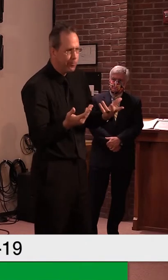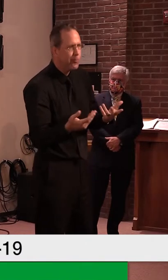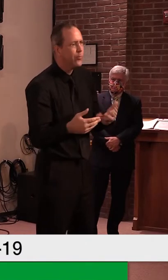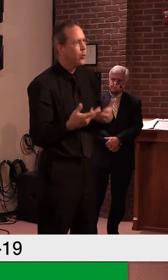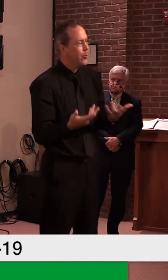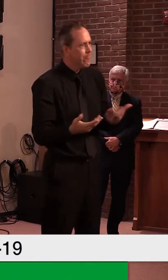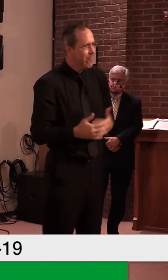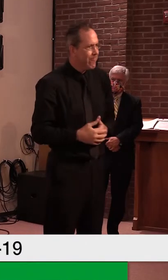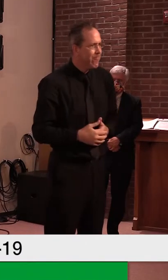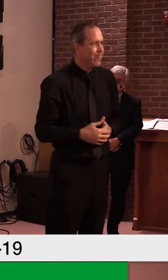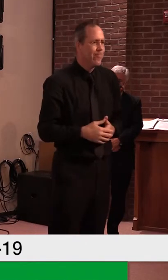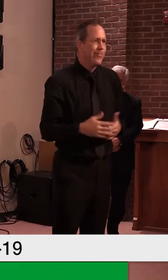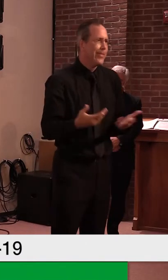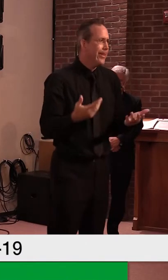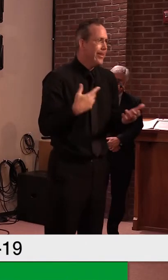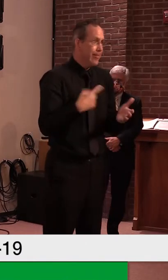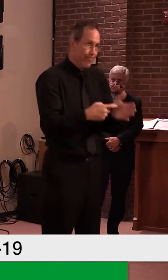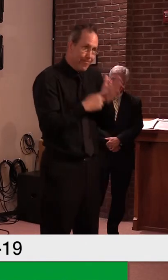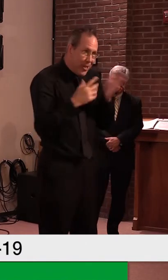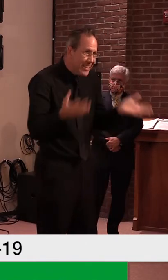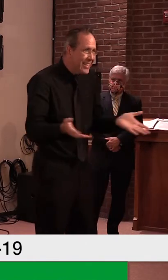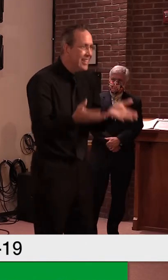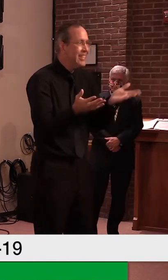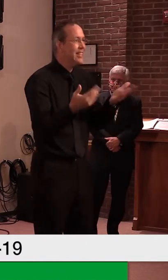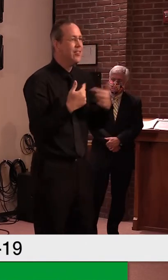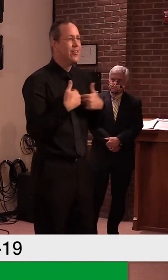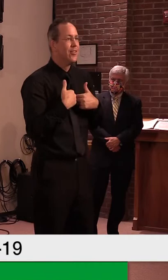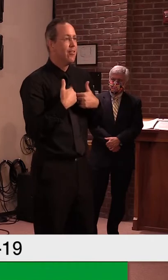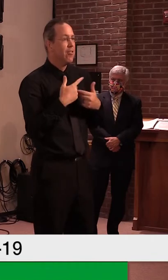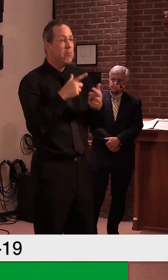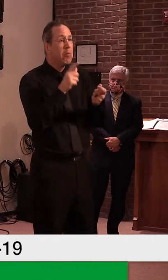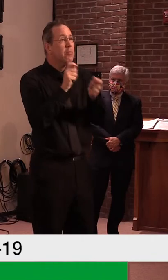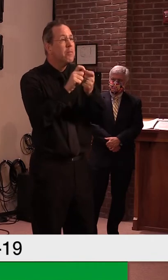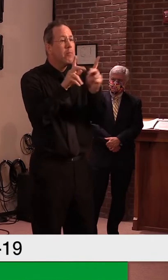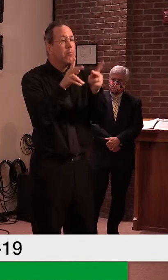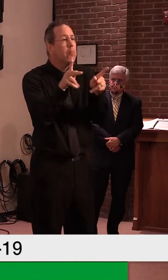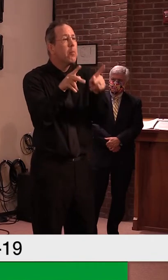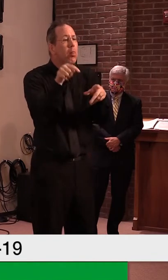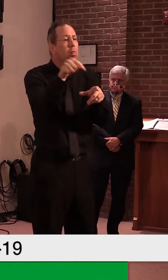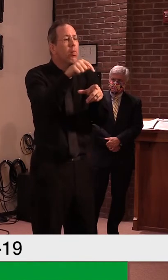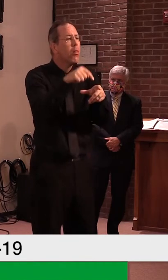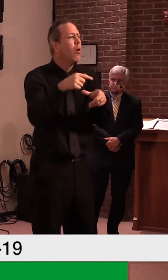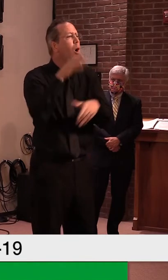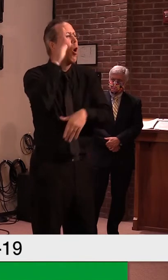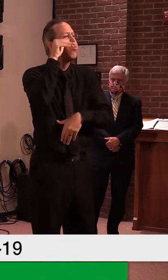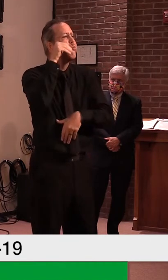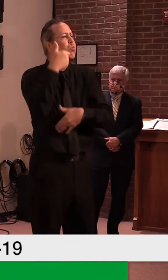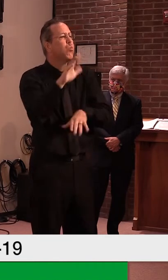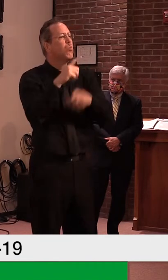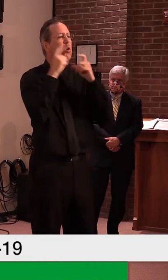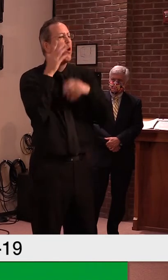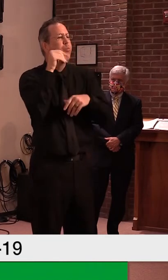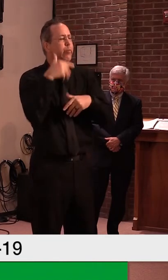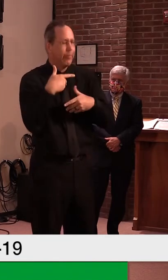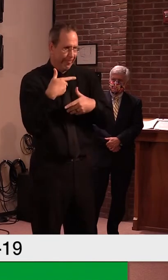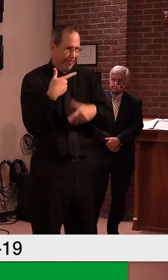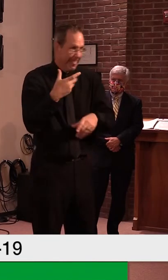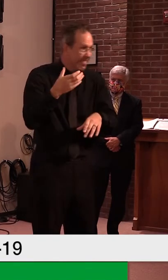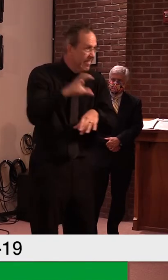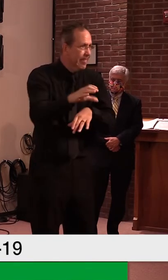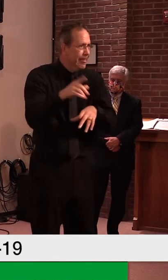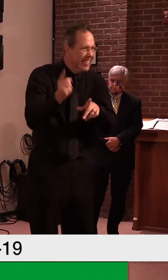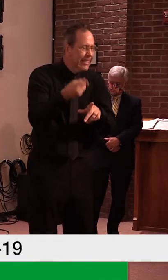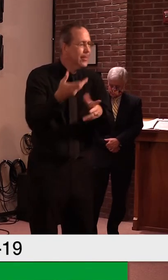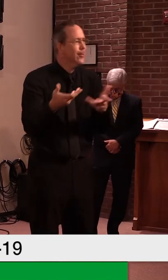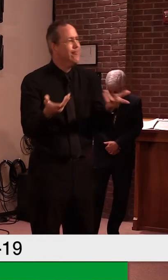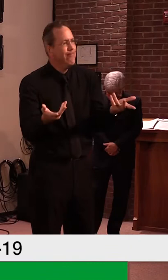there, there's a certain, a sector, uh, that is, uh, resistant to this. Uh, I get it, but, um, but if they really want to help and